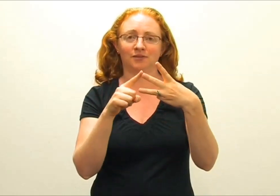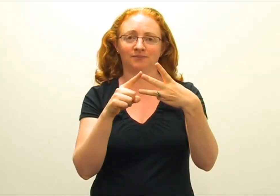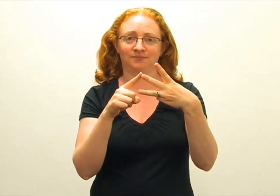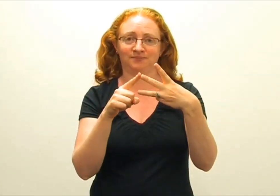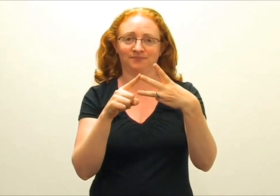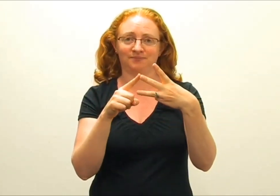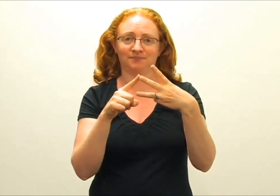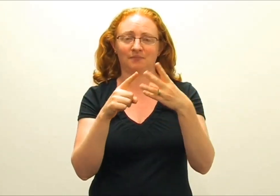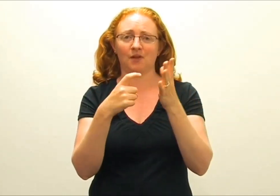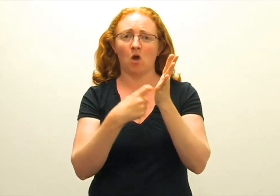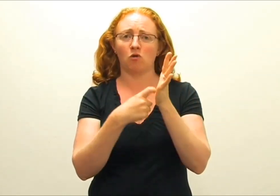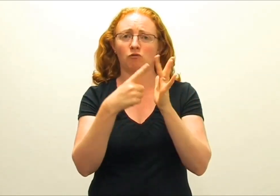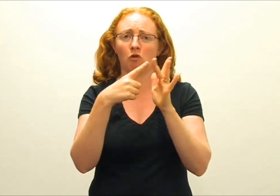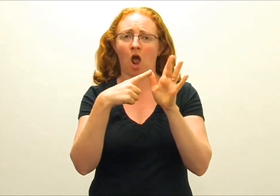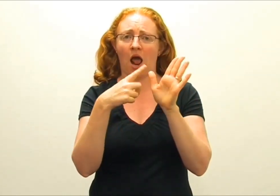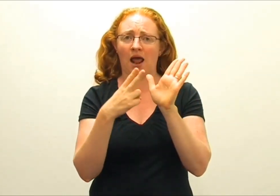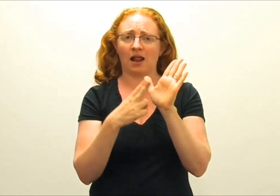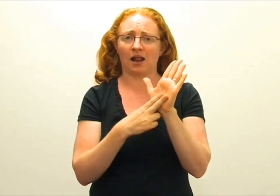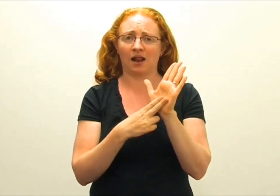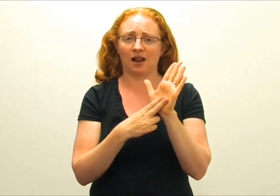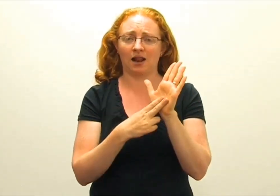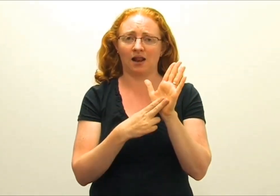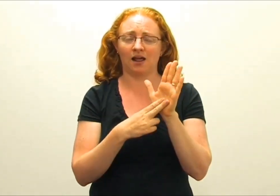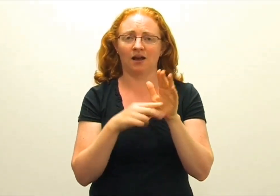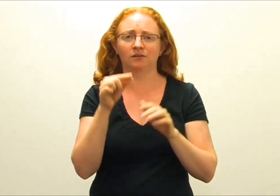The second show is called Rianne.